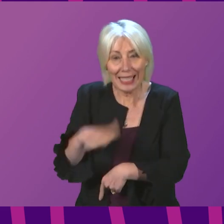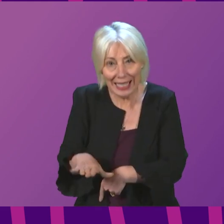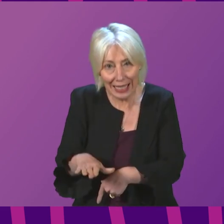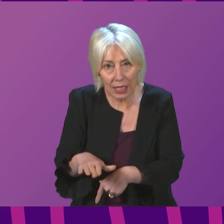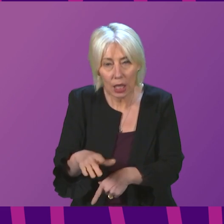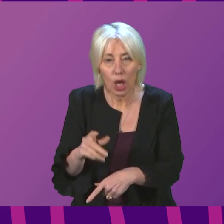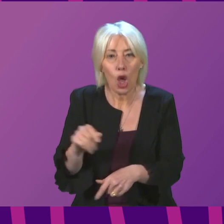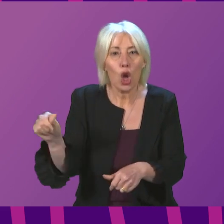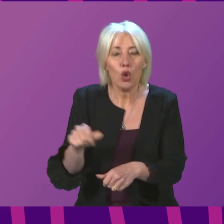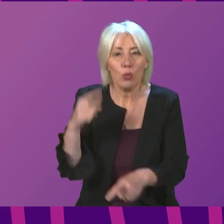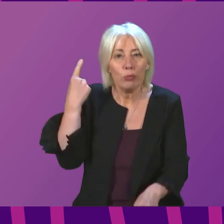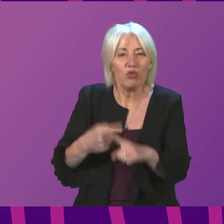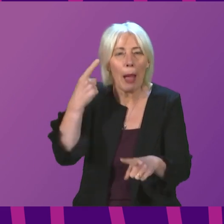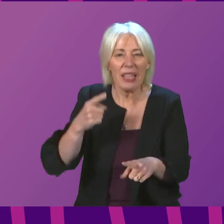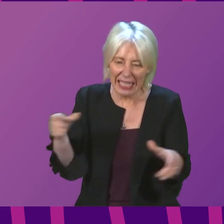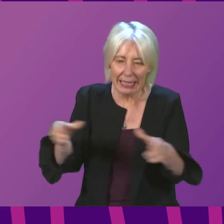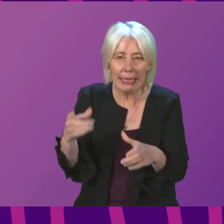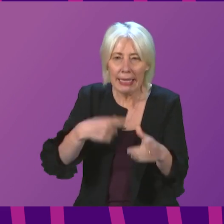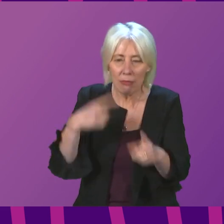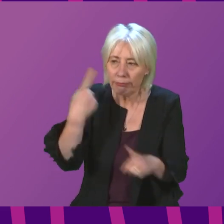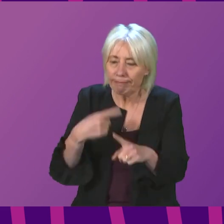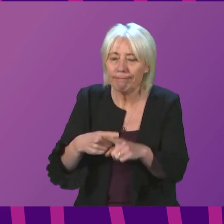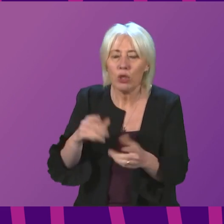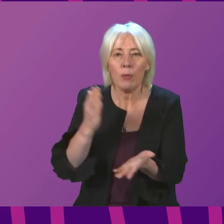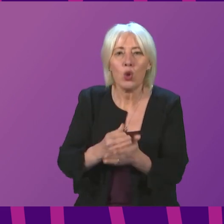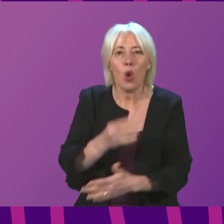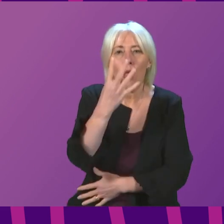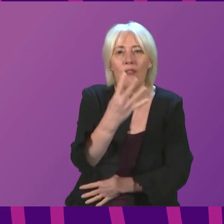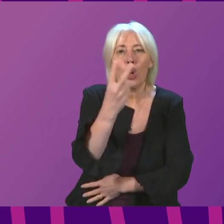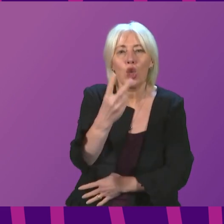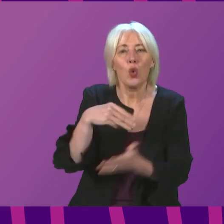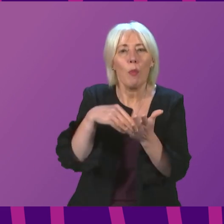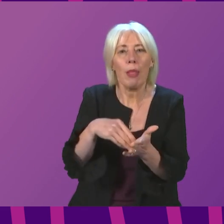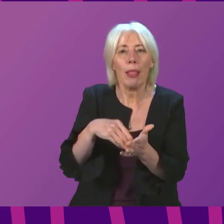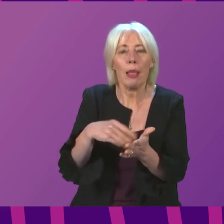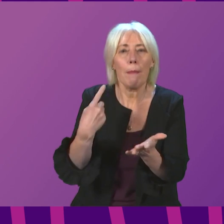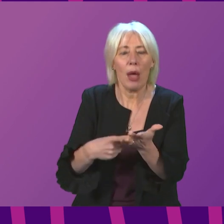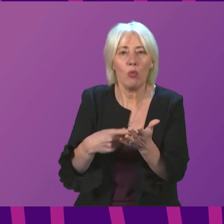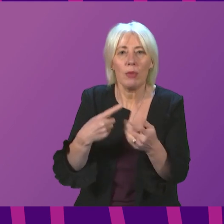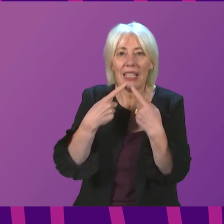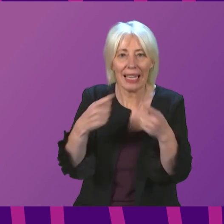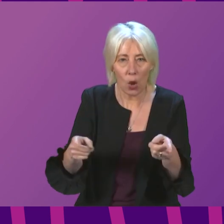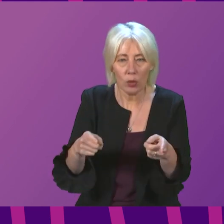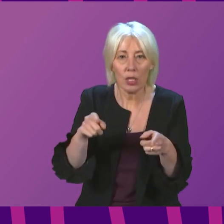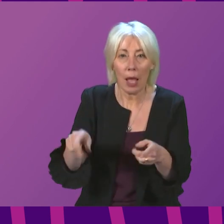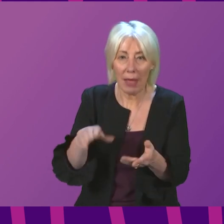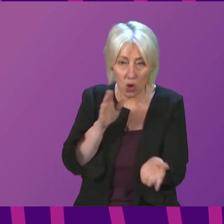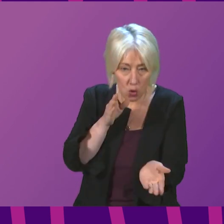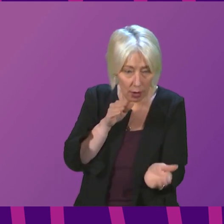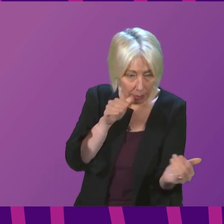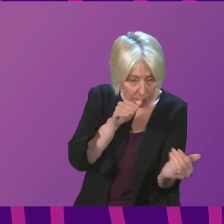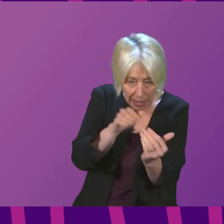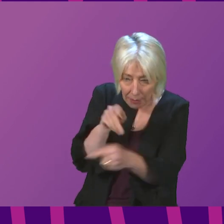a rapid business response team set up to ensure that the £42 million that you announced today is targeted where it is truly needed